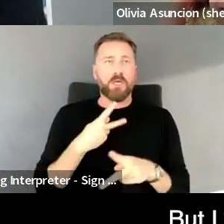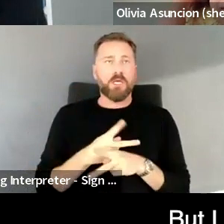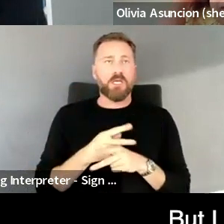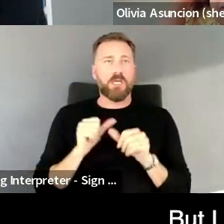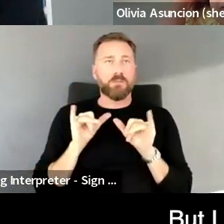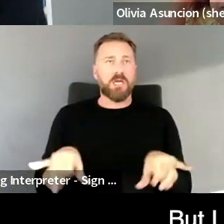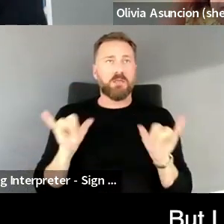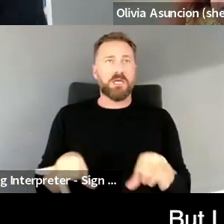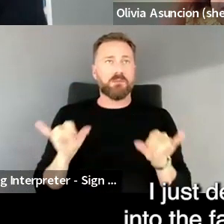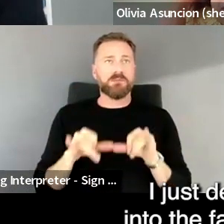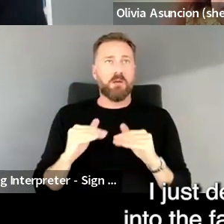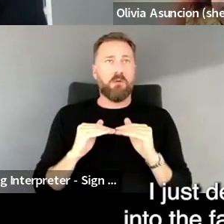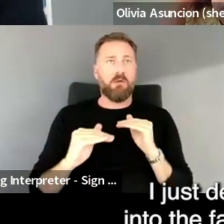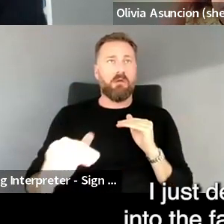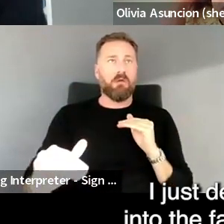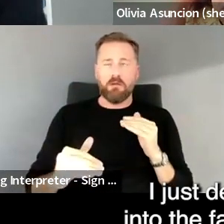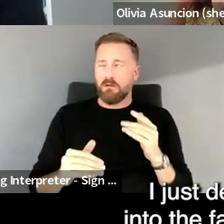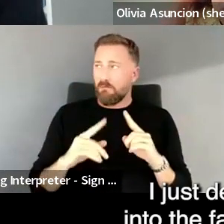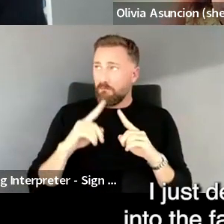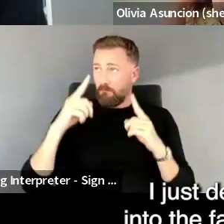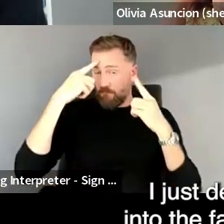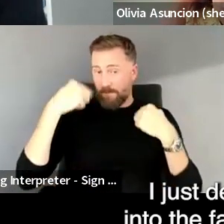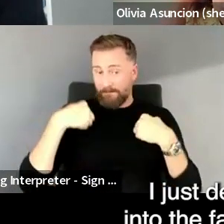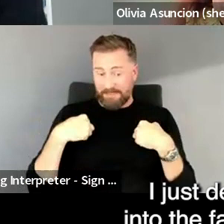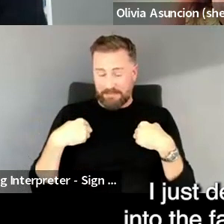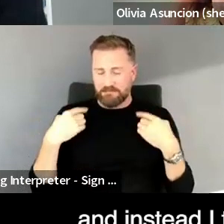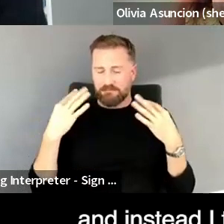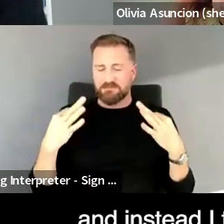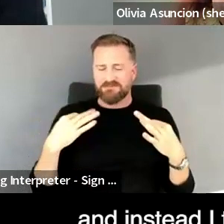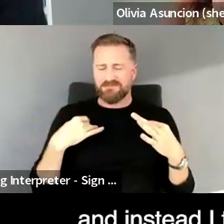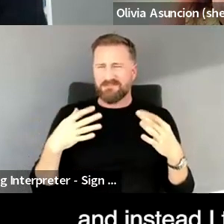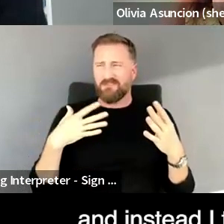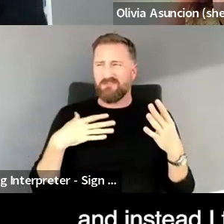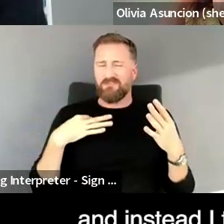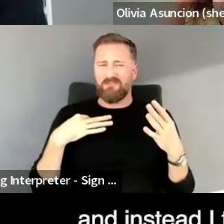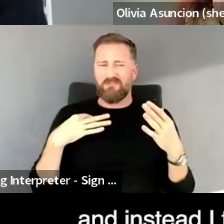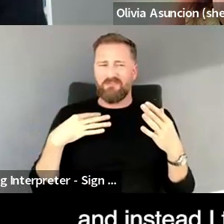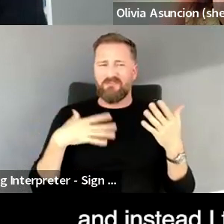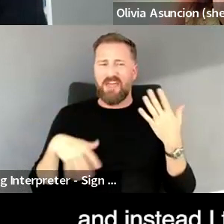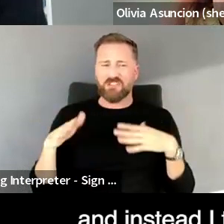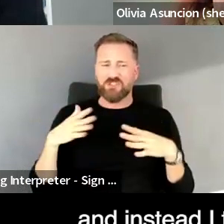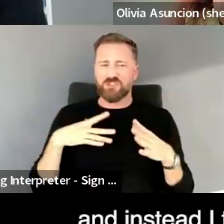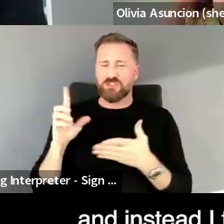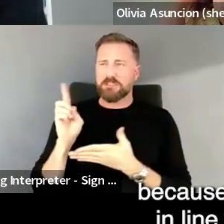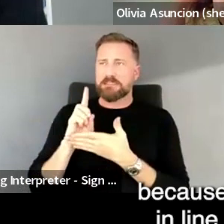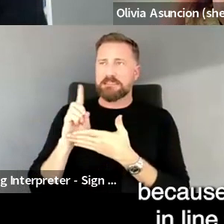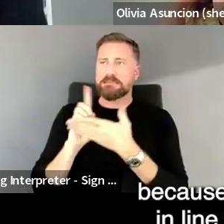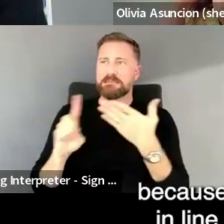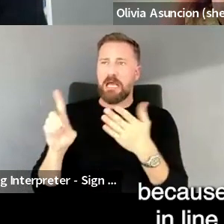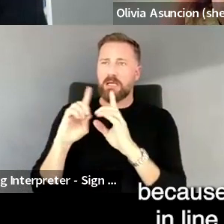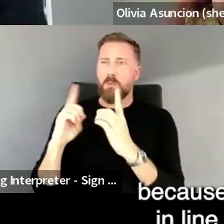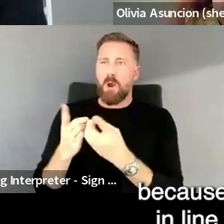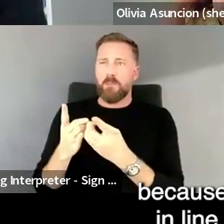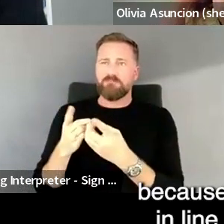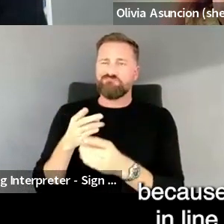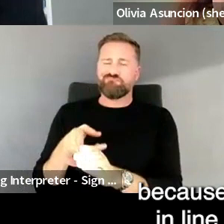I guess for me, I just decided not to go into the fashion department. And instead I took fiber arts classes because